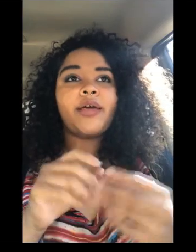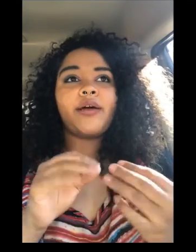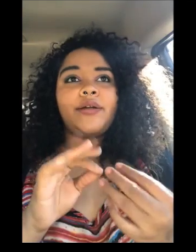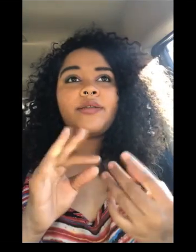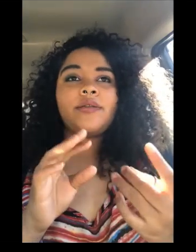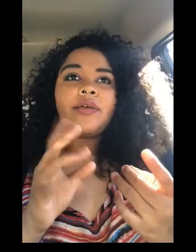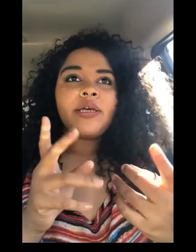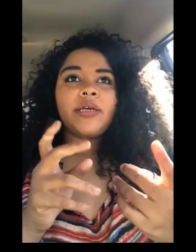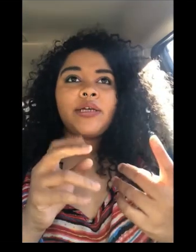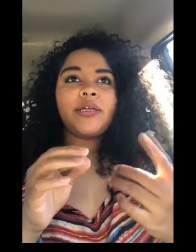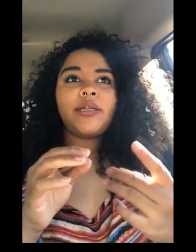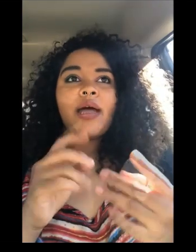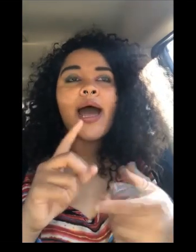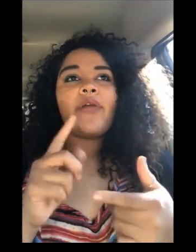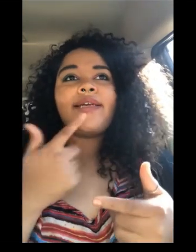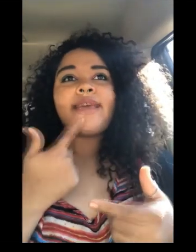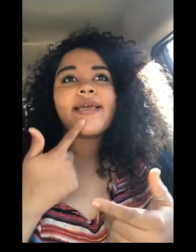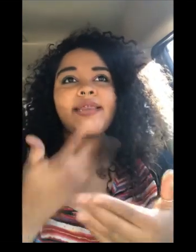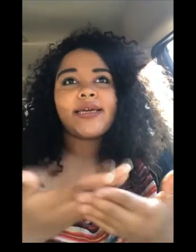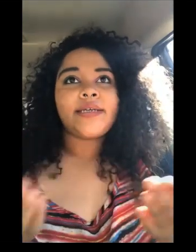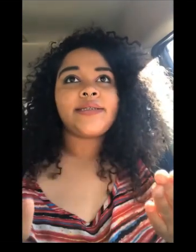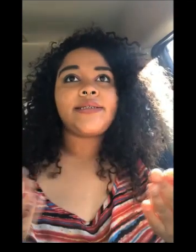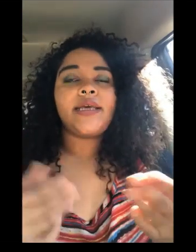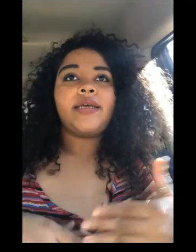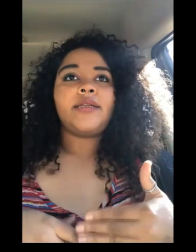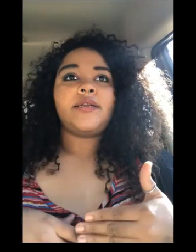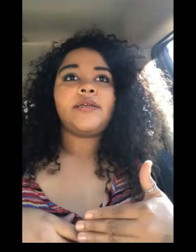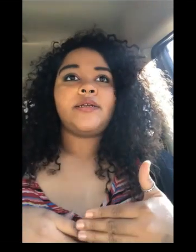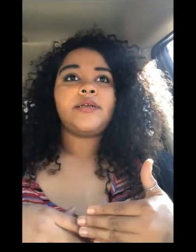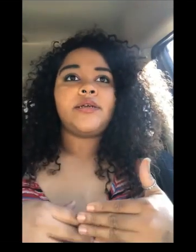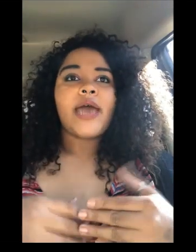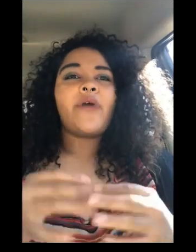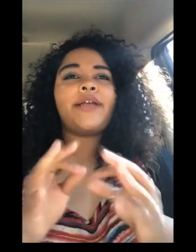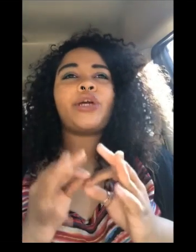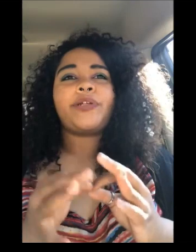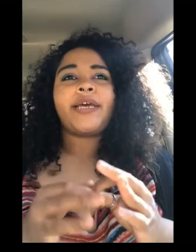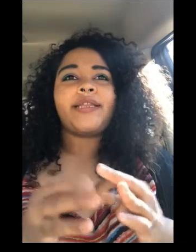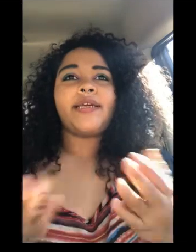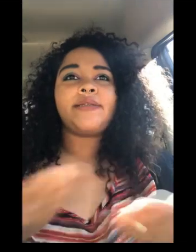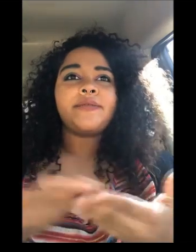like uh how they say things and how they interpretate things